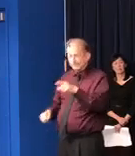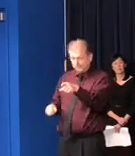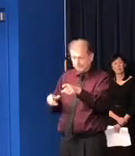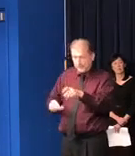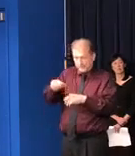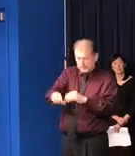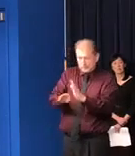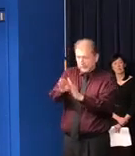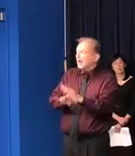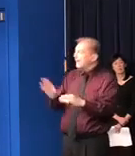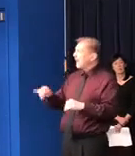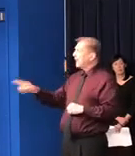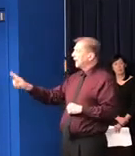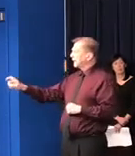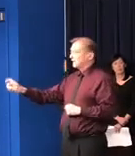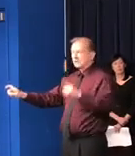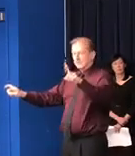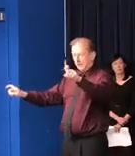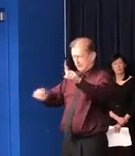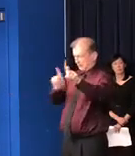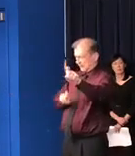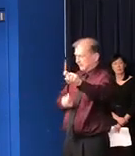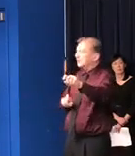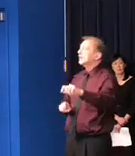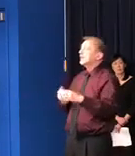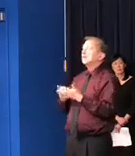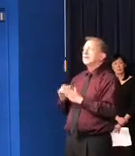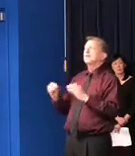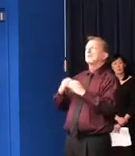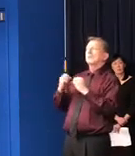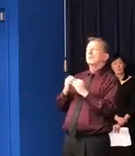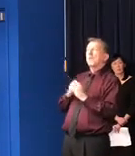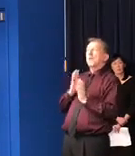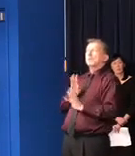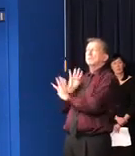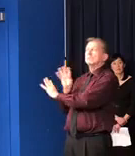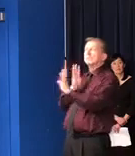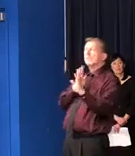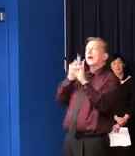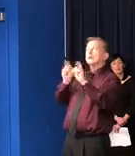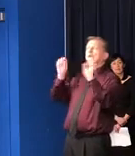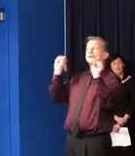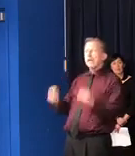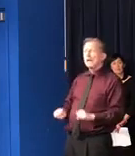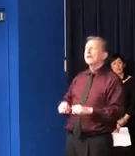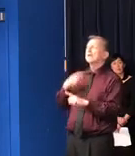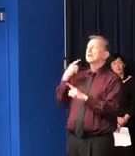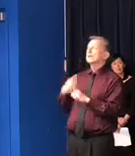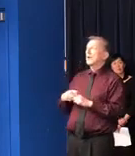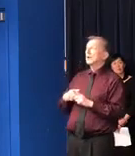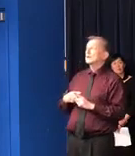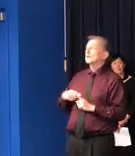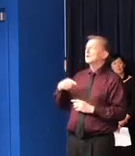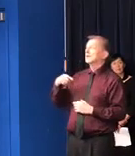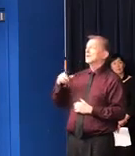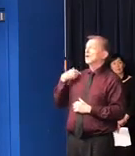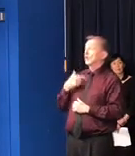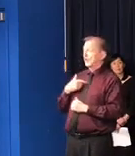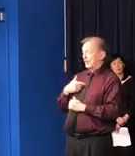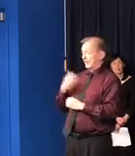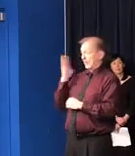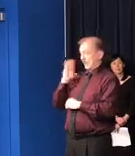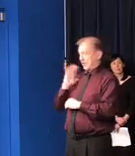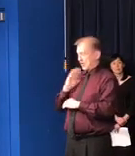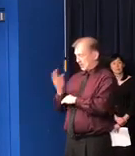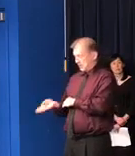respective institutions. So that increases the capacity for all of us. In addition, the public health lab, we are going to two shifts a